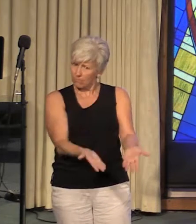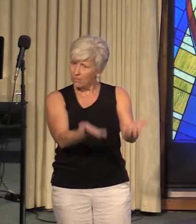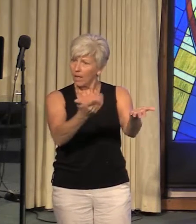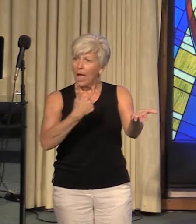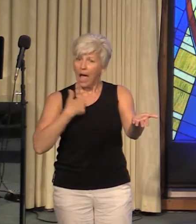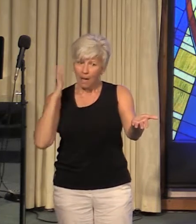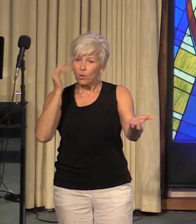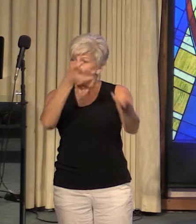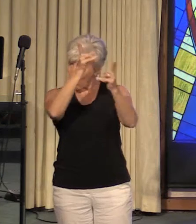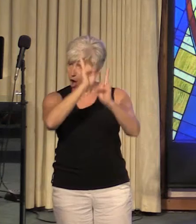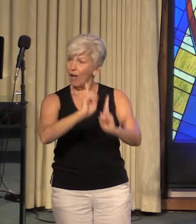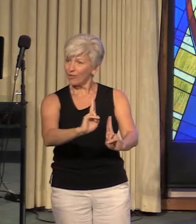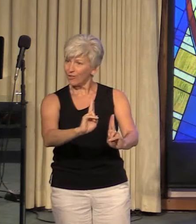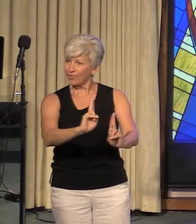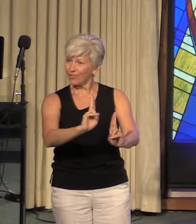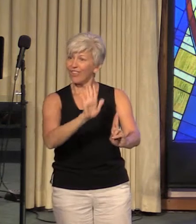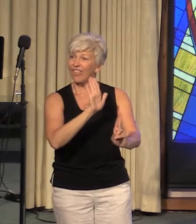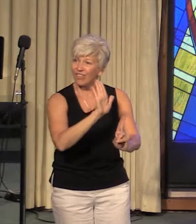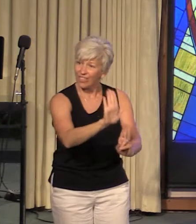I'm going to honor their process.